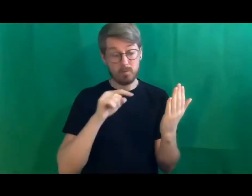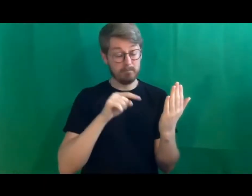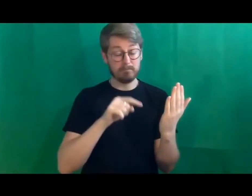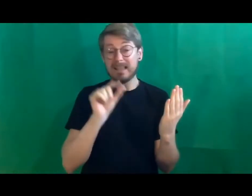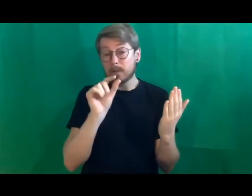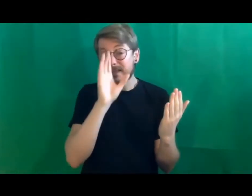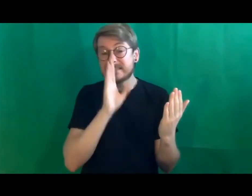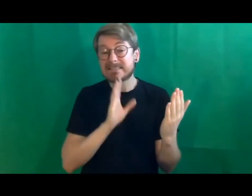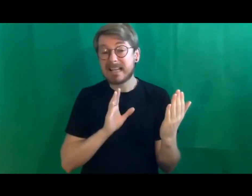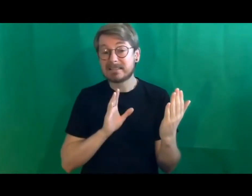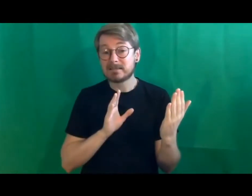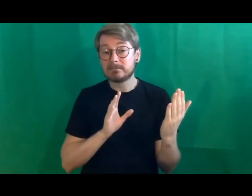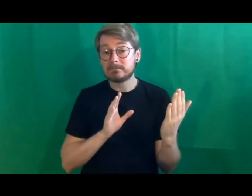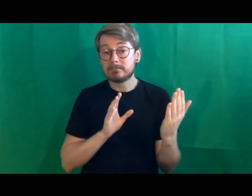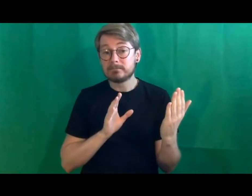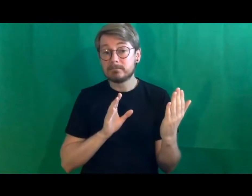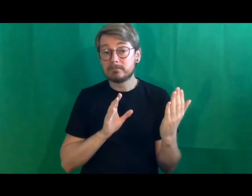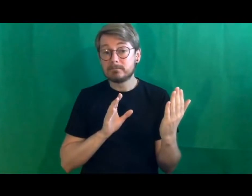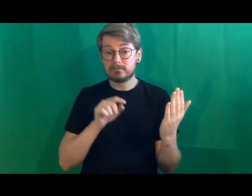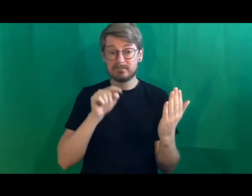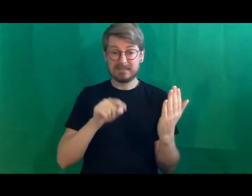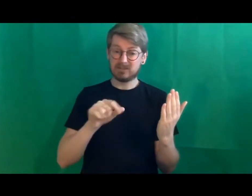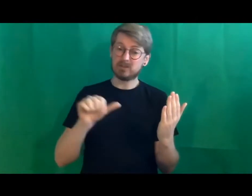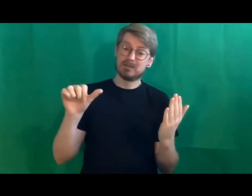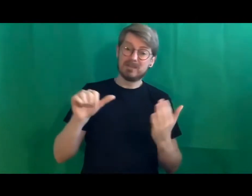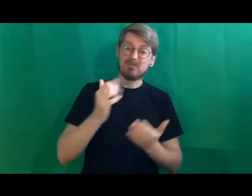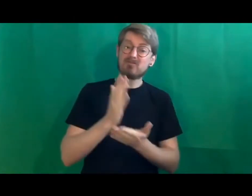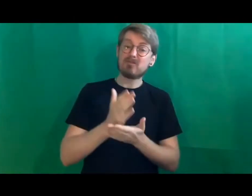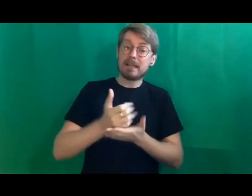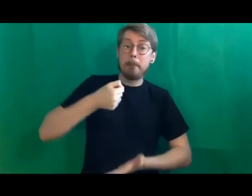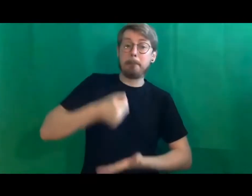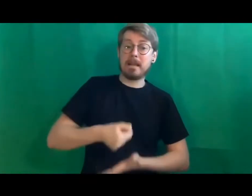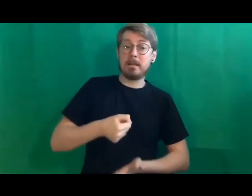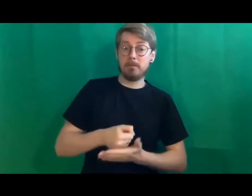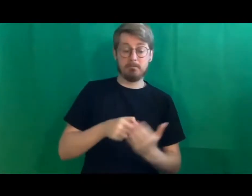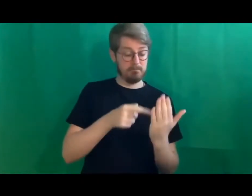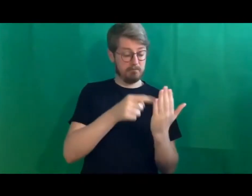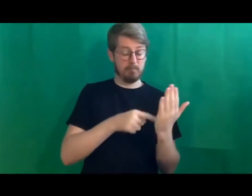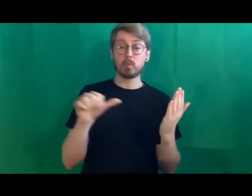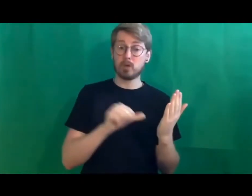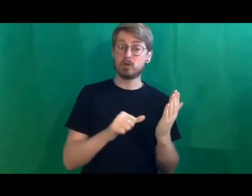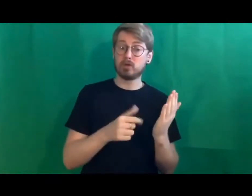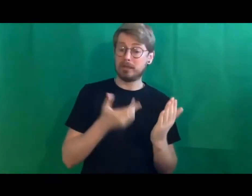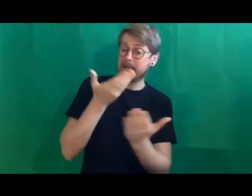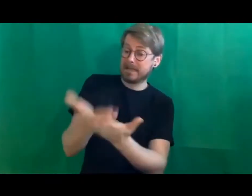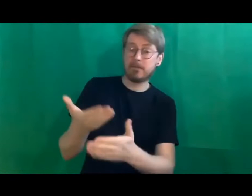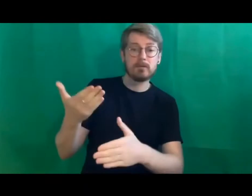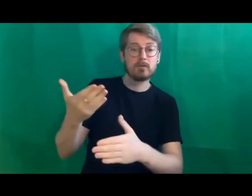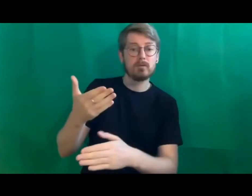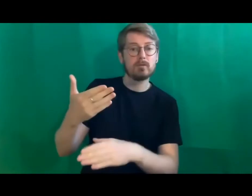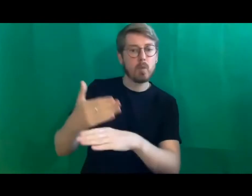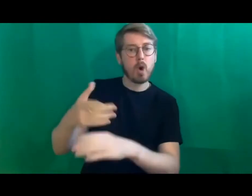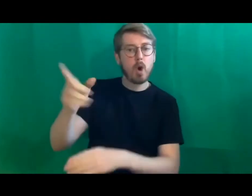because you know this is basically the bare minimum that we should be offering our workforce and that we should be agreeing to change